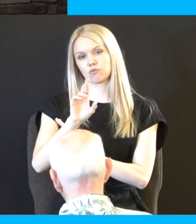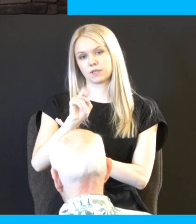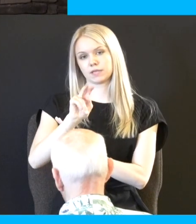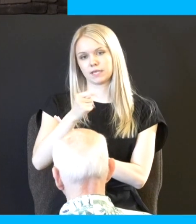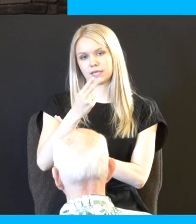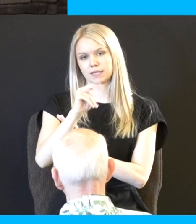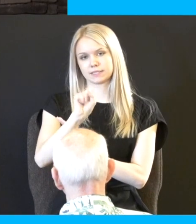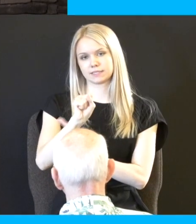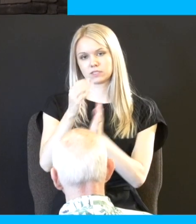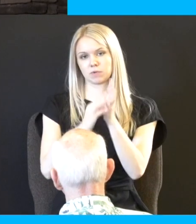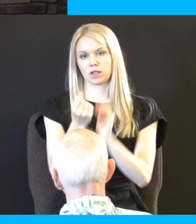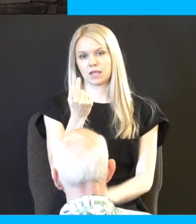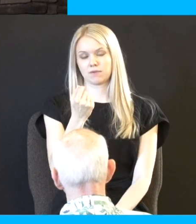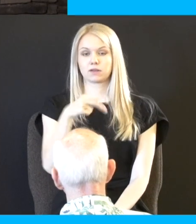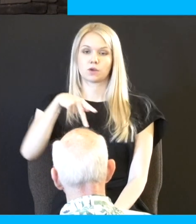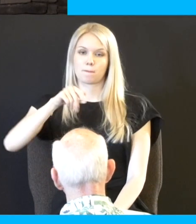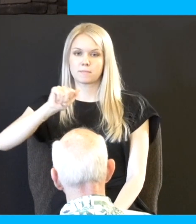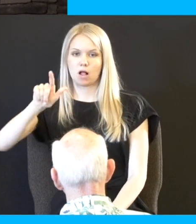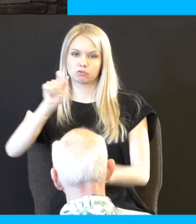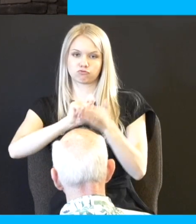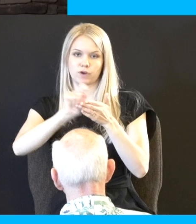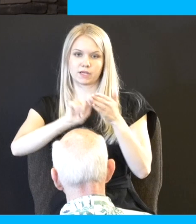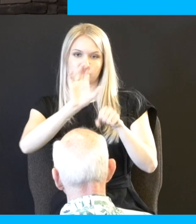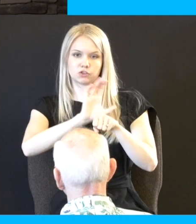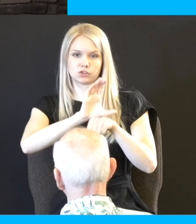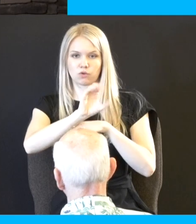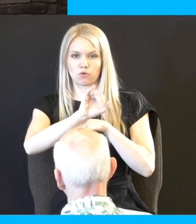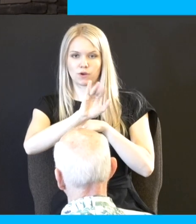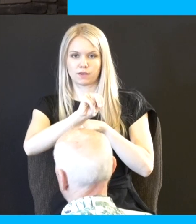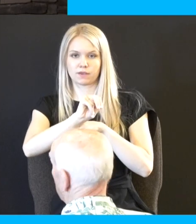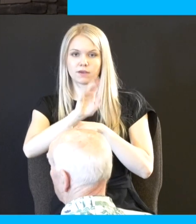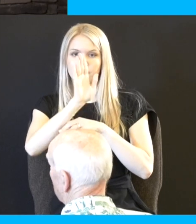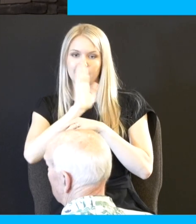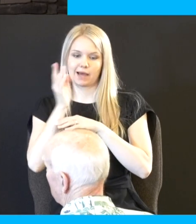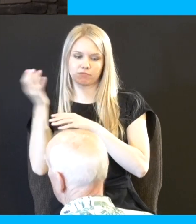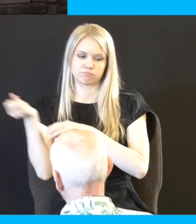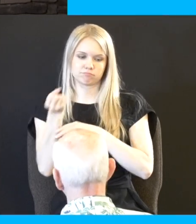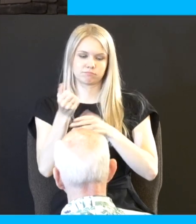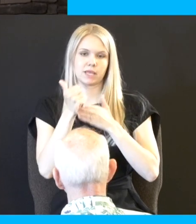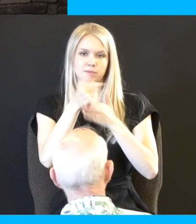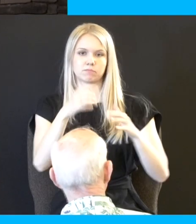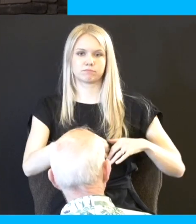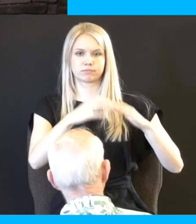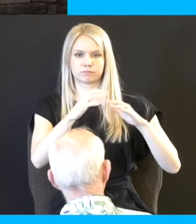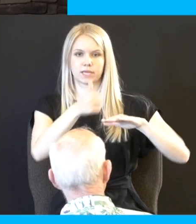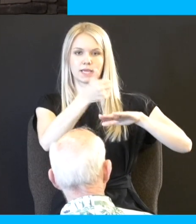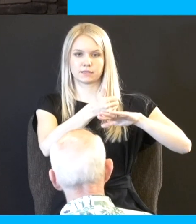Paul is writing to the church at Corinth that God used him to plant and yet he's having to explain to the church that he's really an apostle even though their